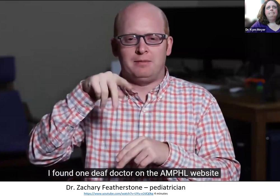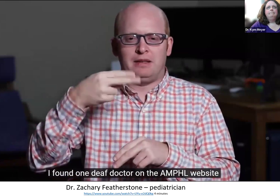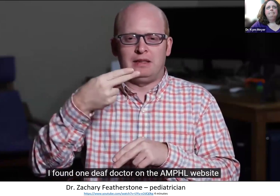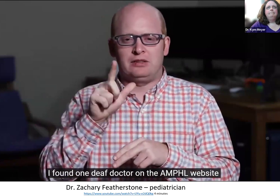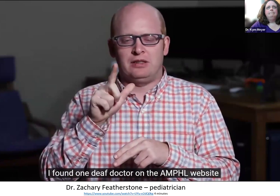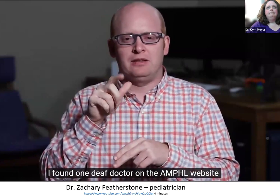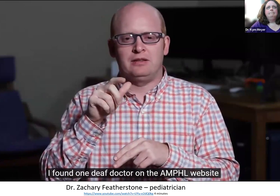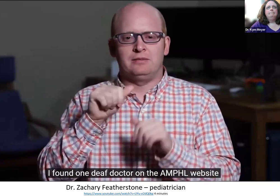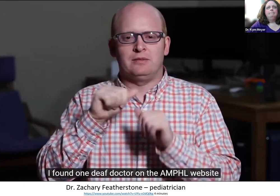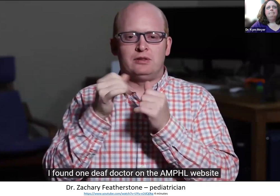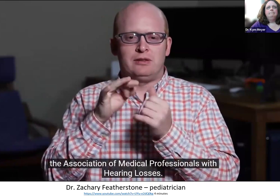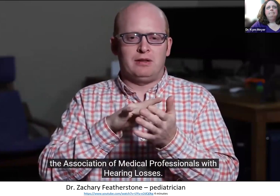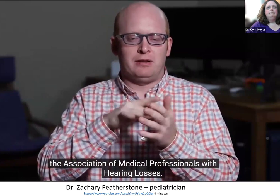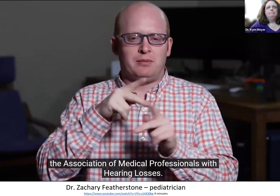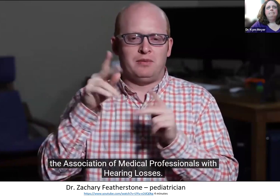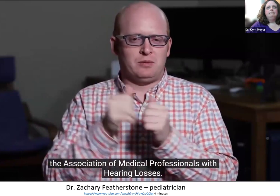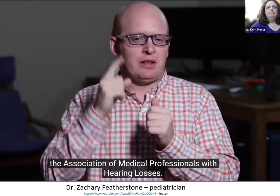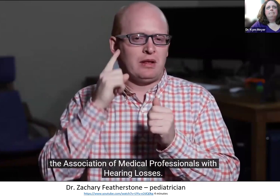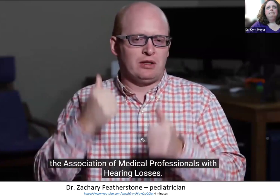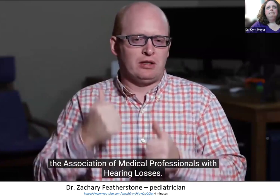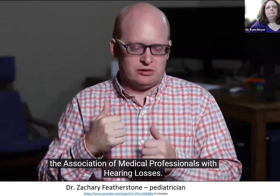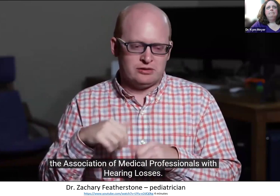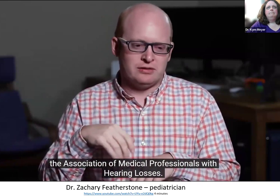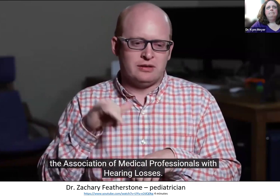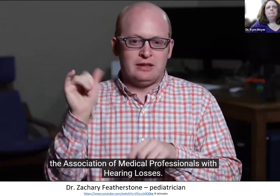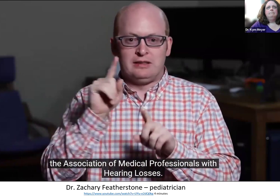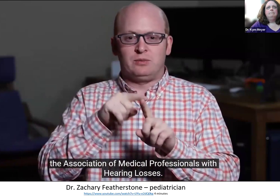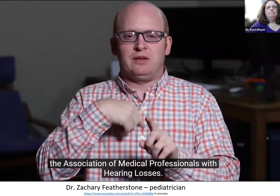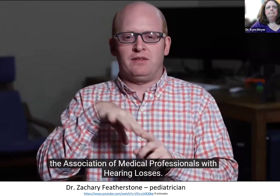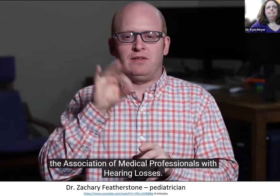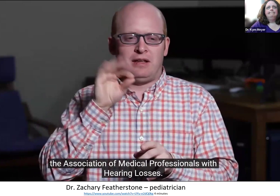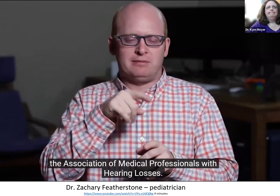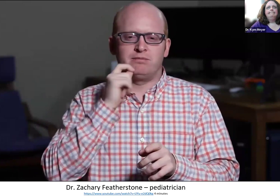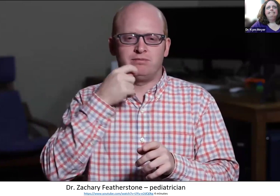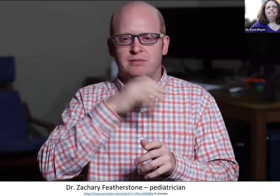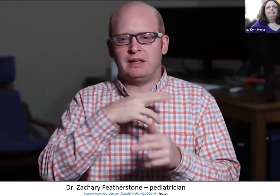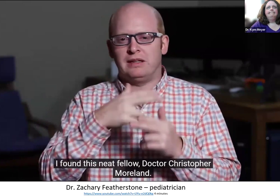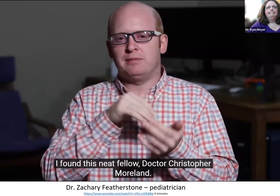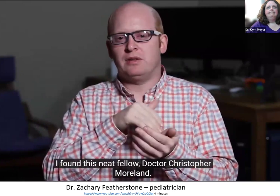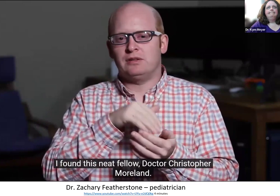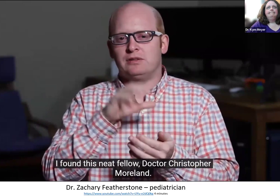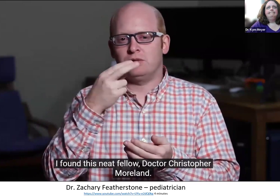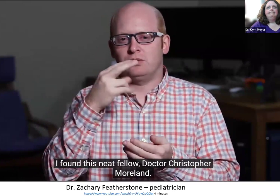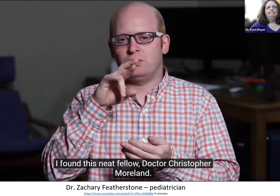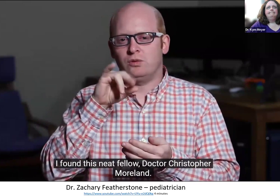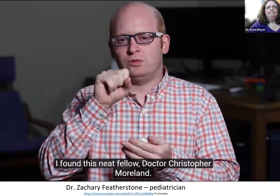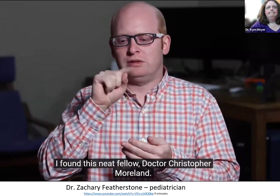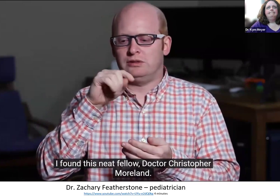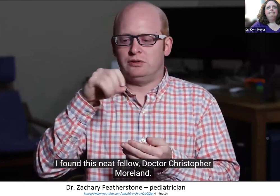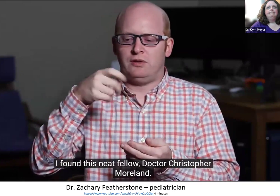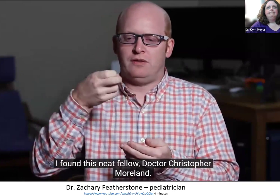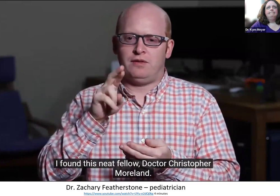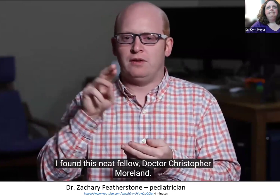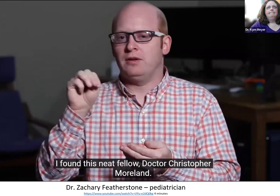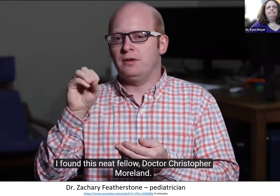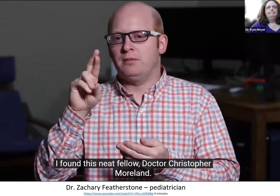on the AMFL website, the Association of Medical Professionals with Hearing Losses. I found this neat fellow, Dr.